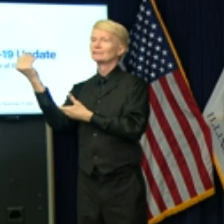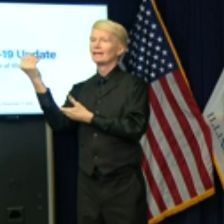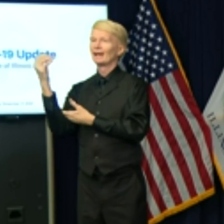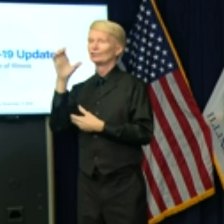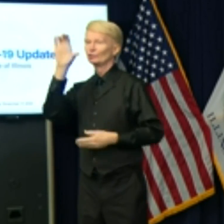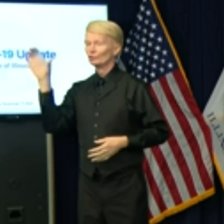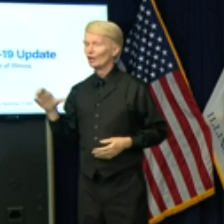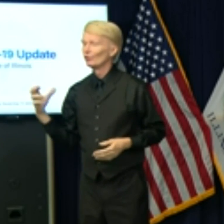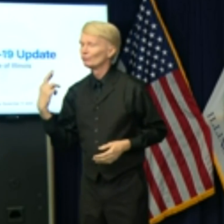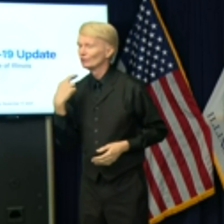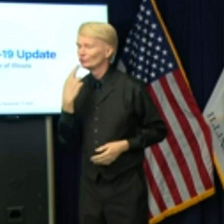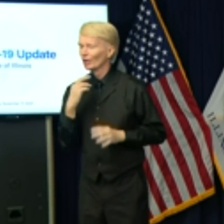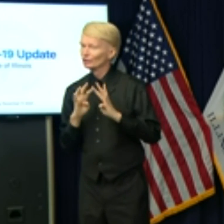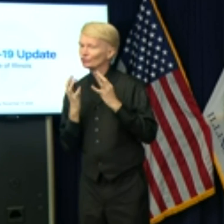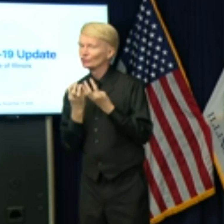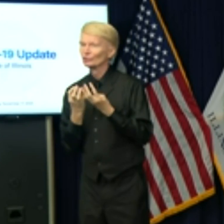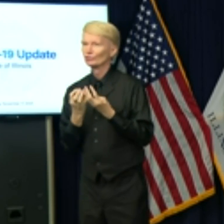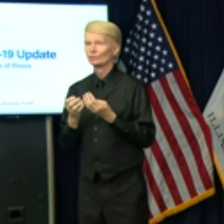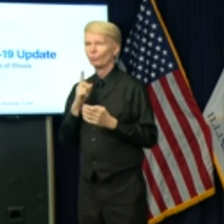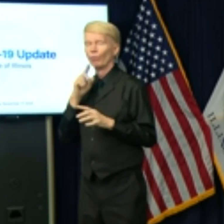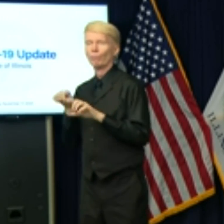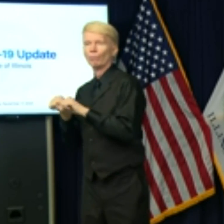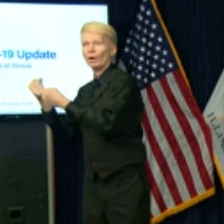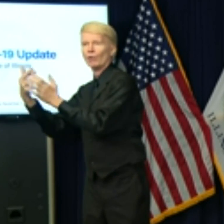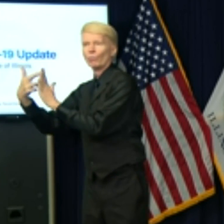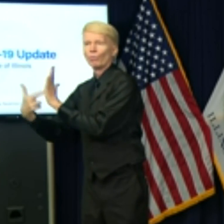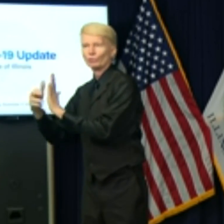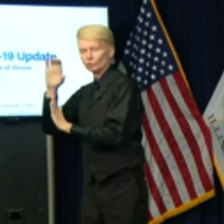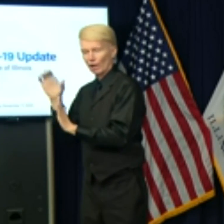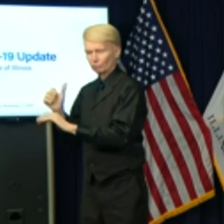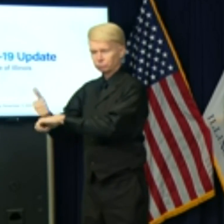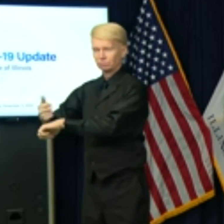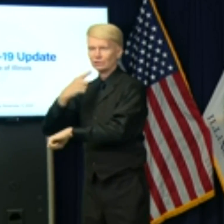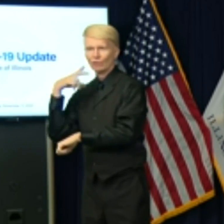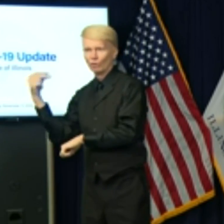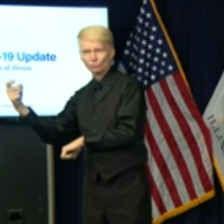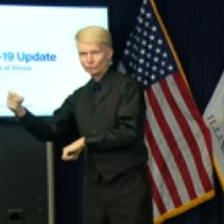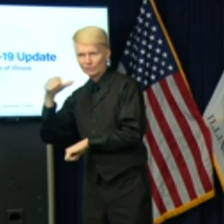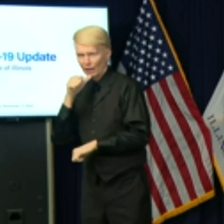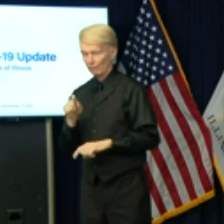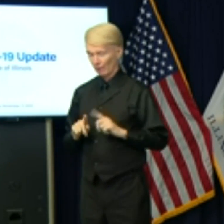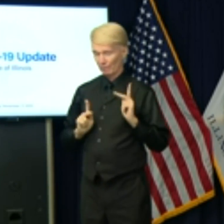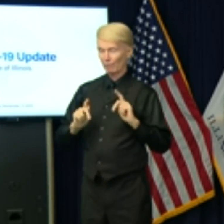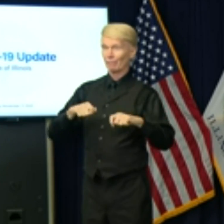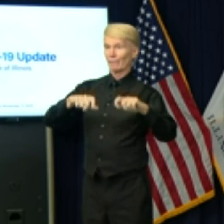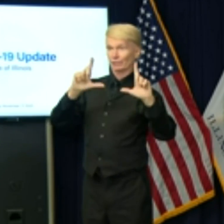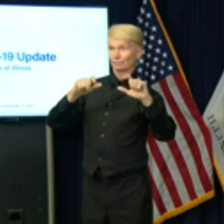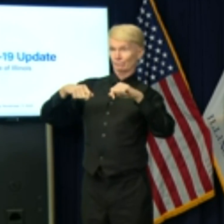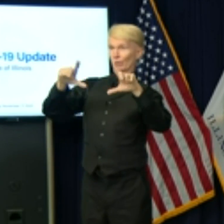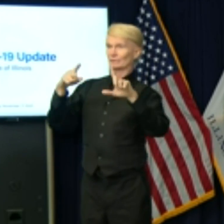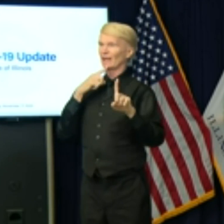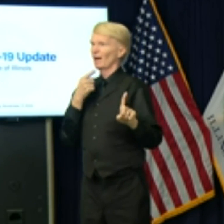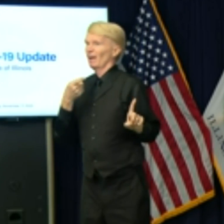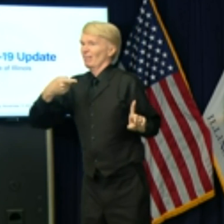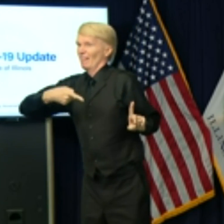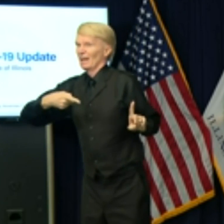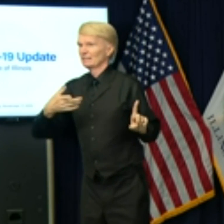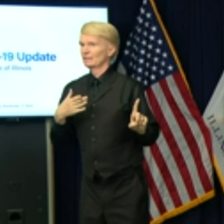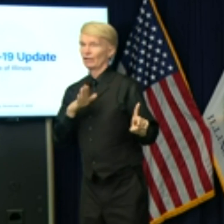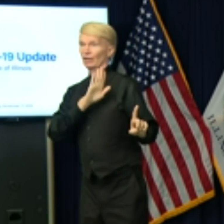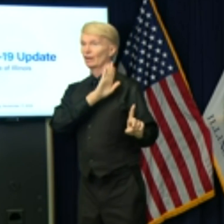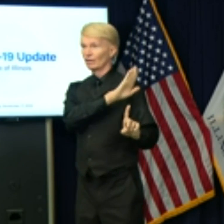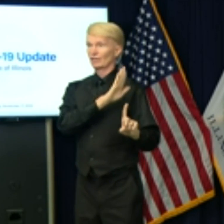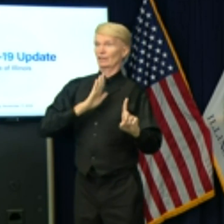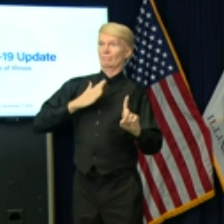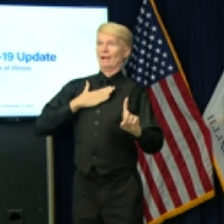COVID rules the city put in place. And the person posting the photo claimed one of the people in it was my daughter.